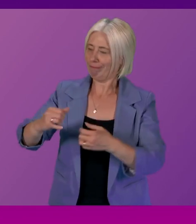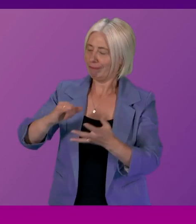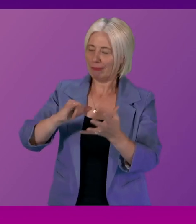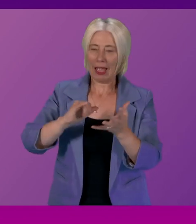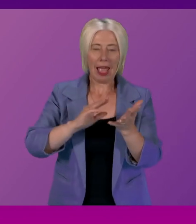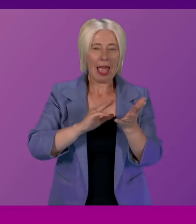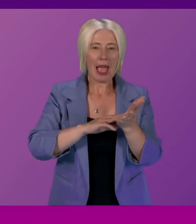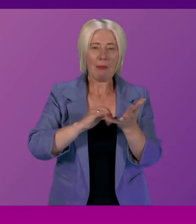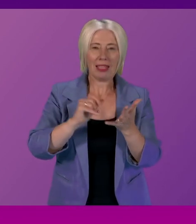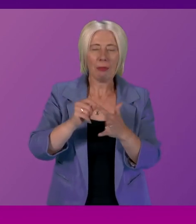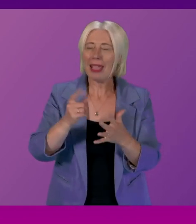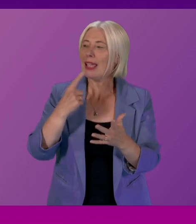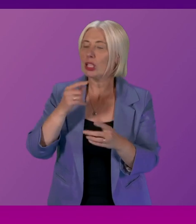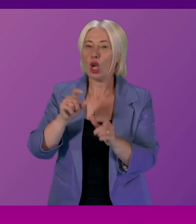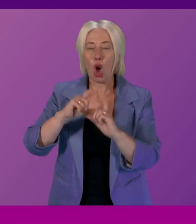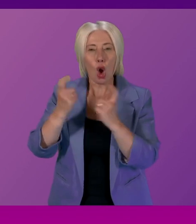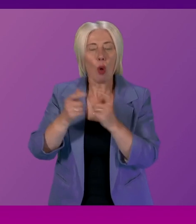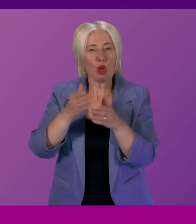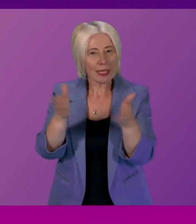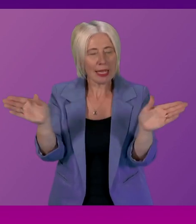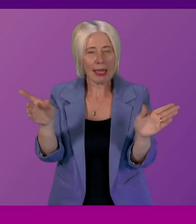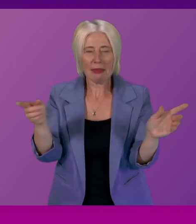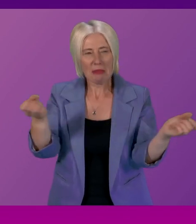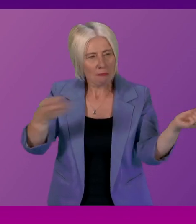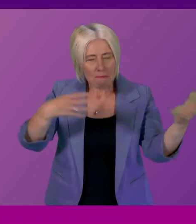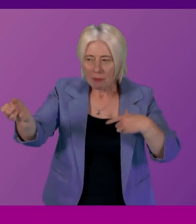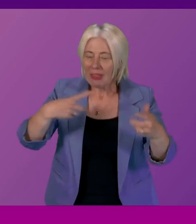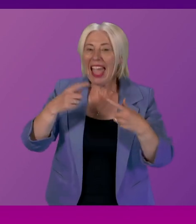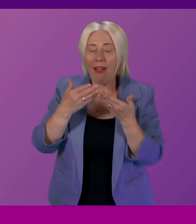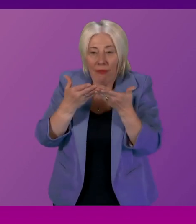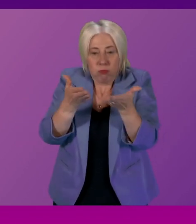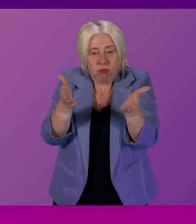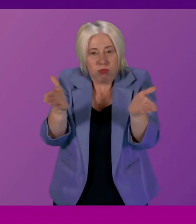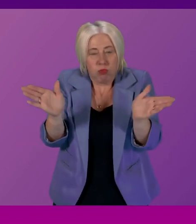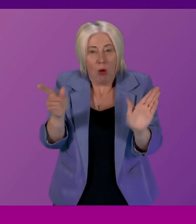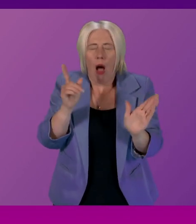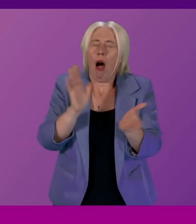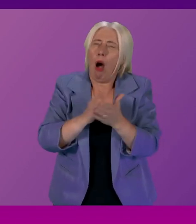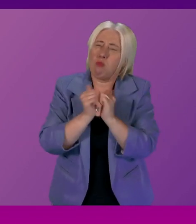community themselves who believe that an extension of this kind would be enormously